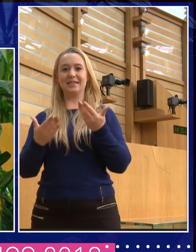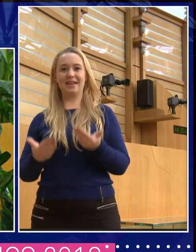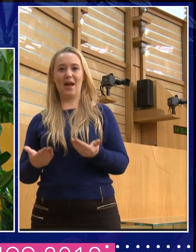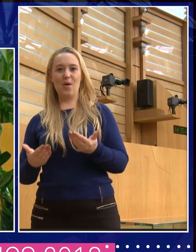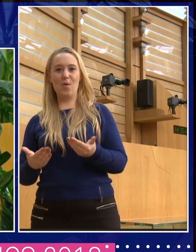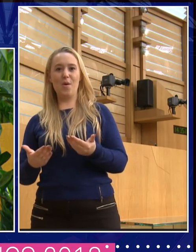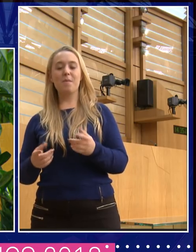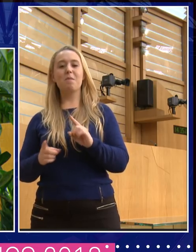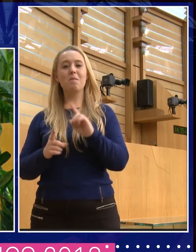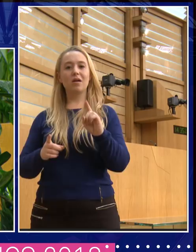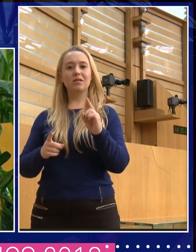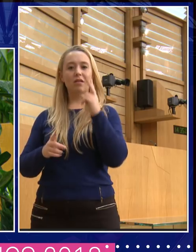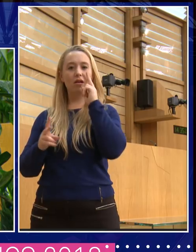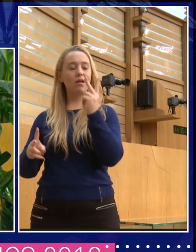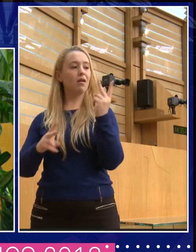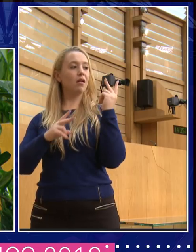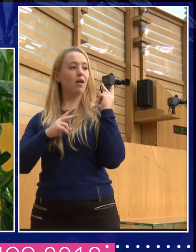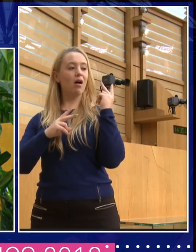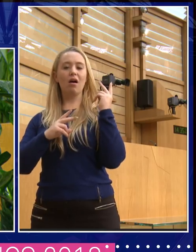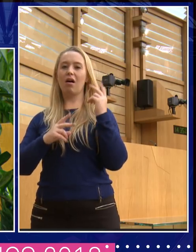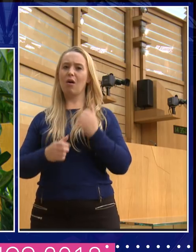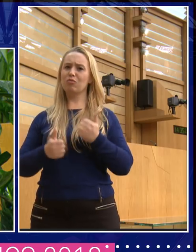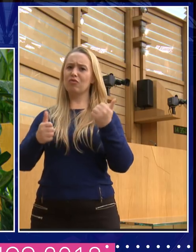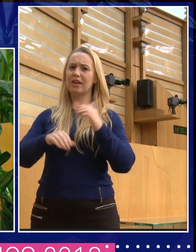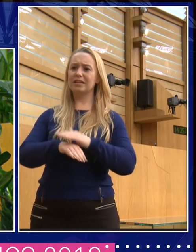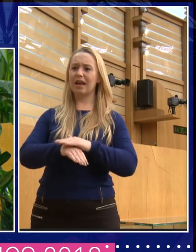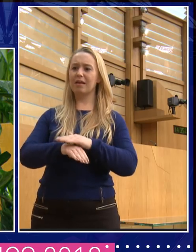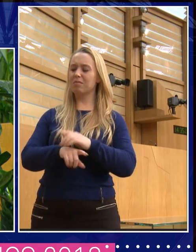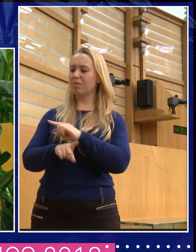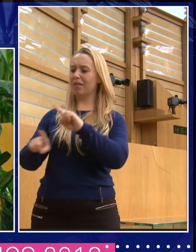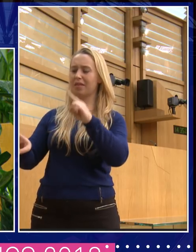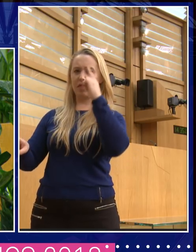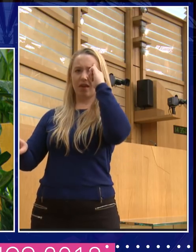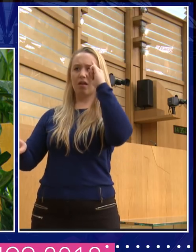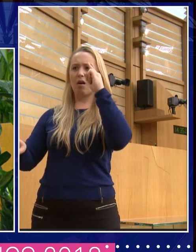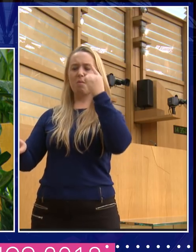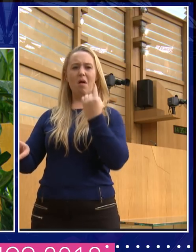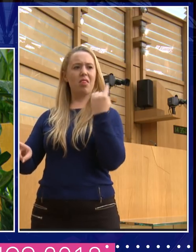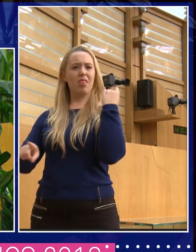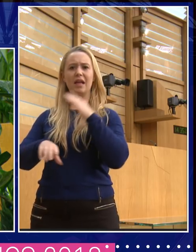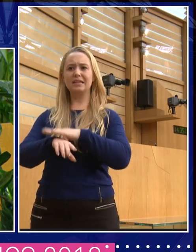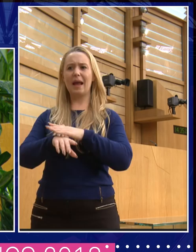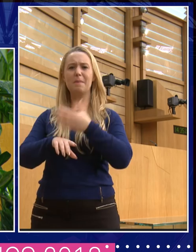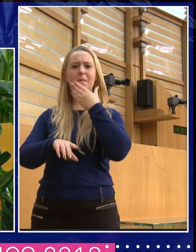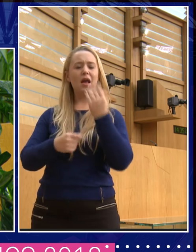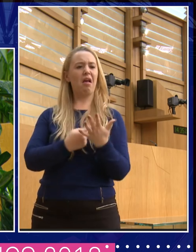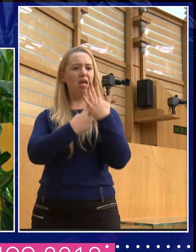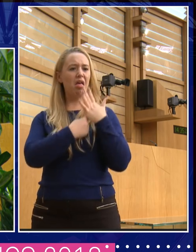and says to me, look at the sexist behaviour that you had to put up with. How did you manage it? Must have been awful. I can say,